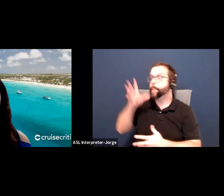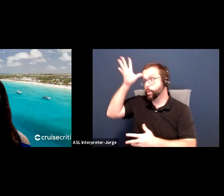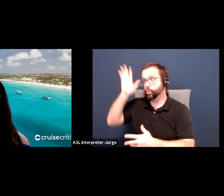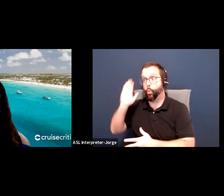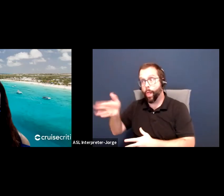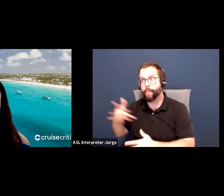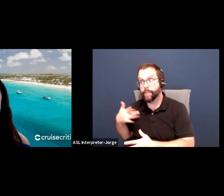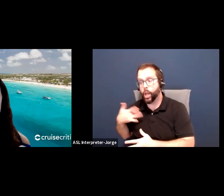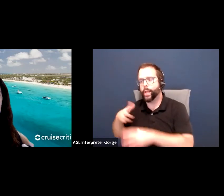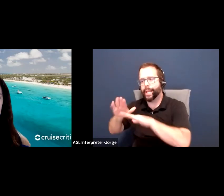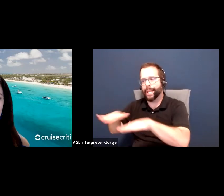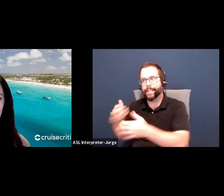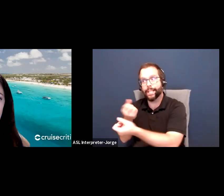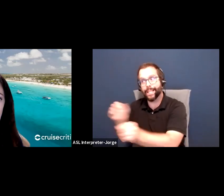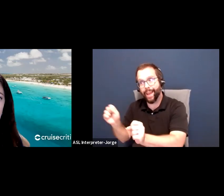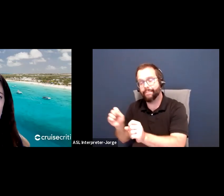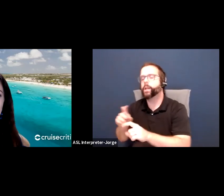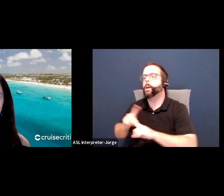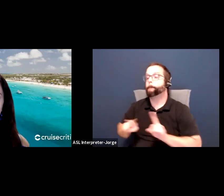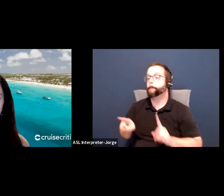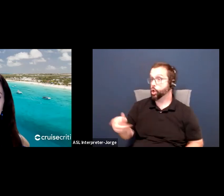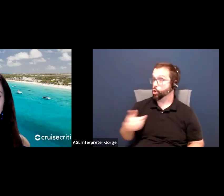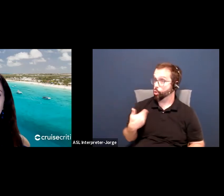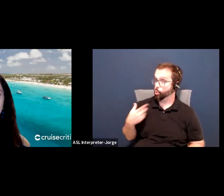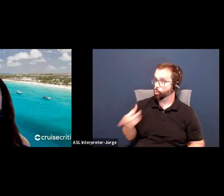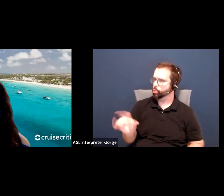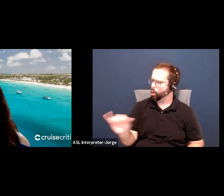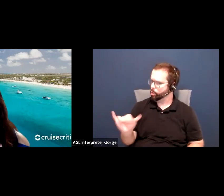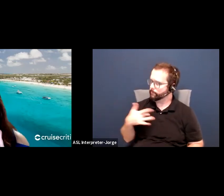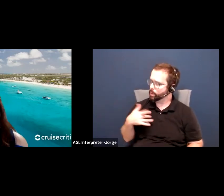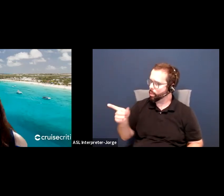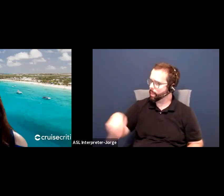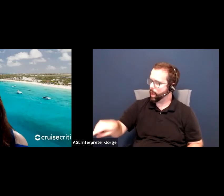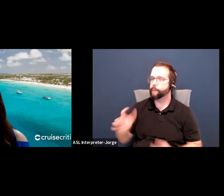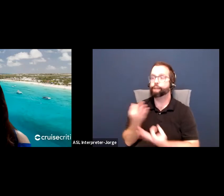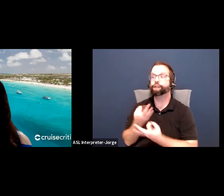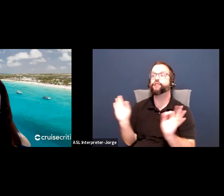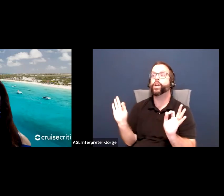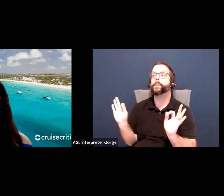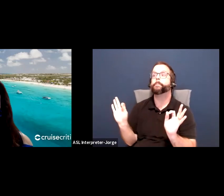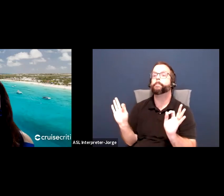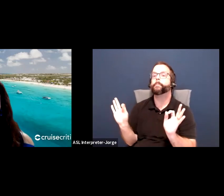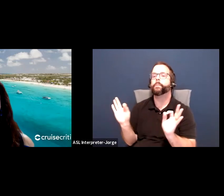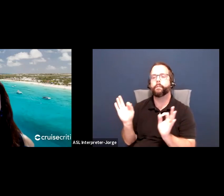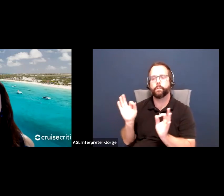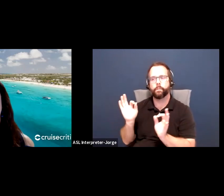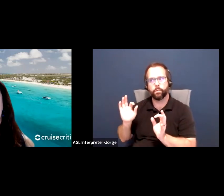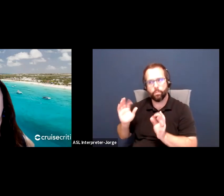the youth, are going to feel that freedom in reaching their goals. Then the relationship type.